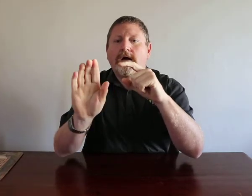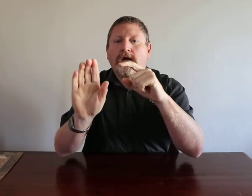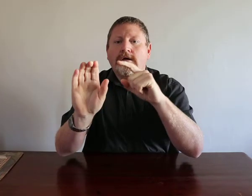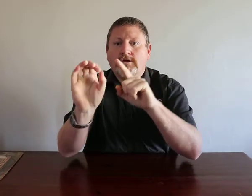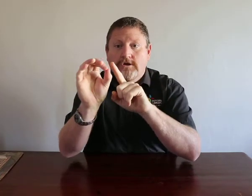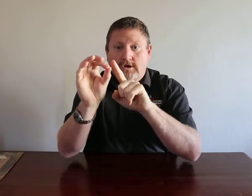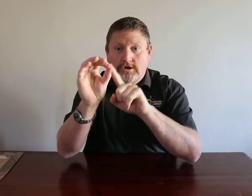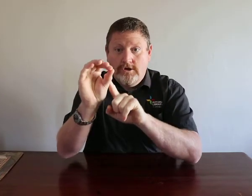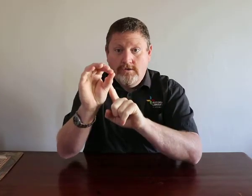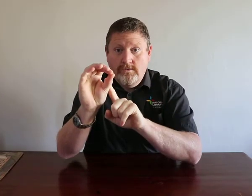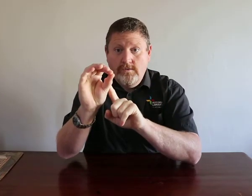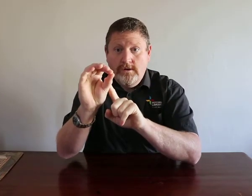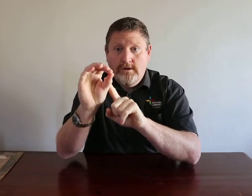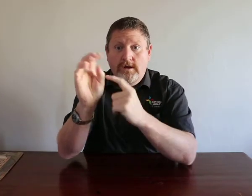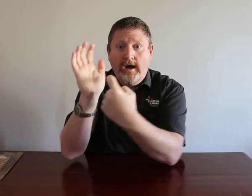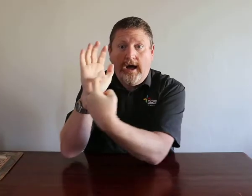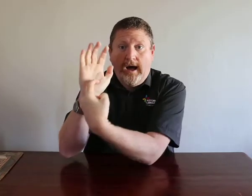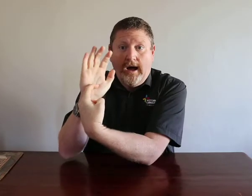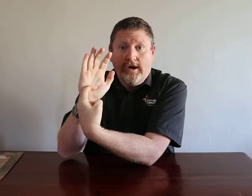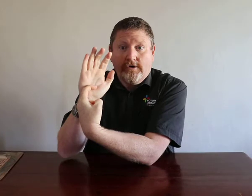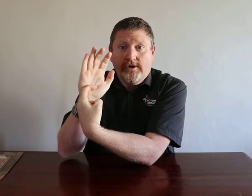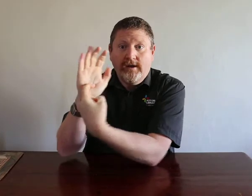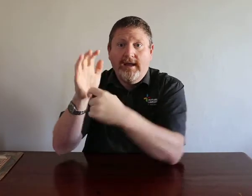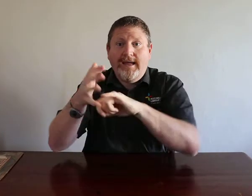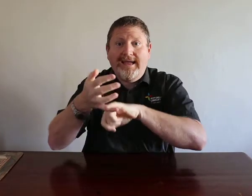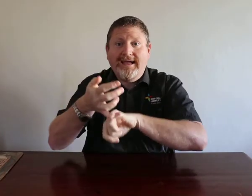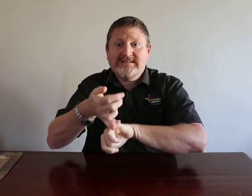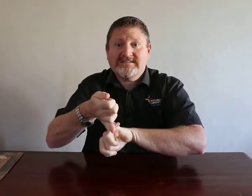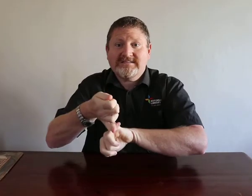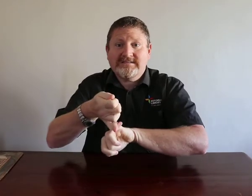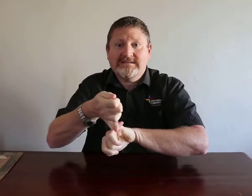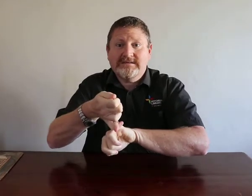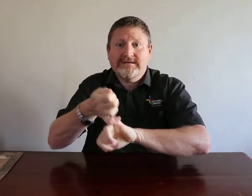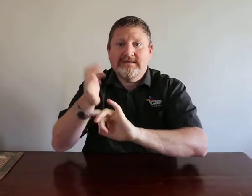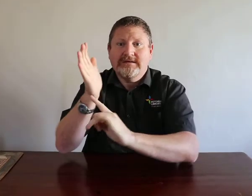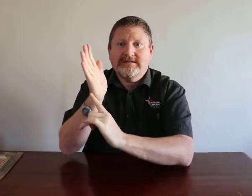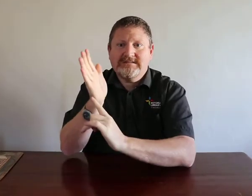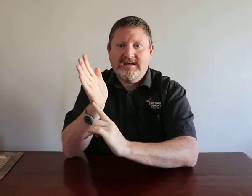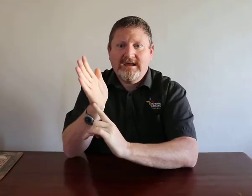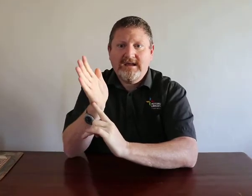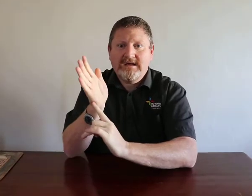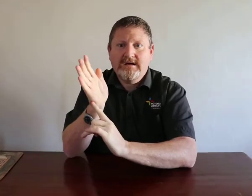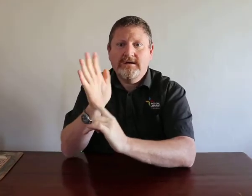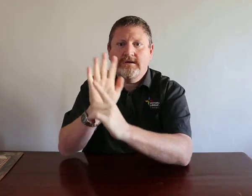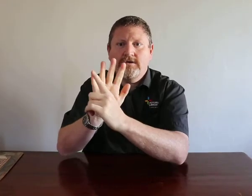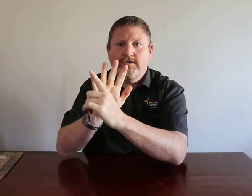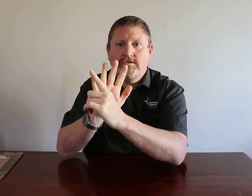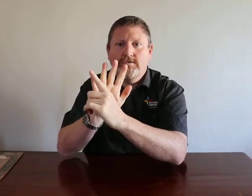Q, R, S, T, U,